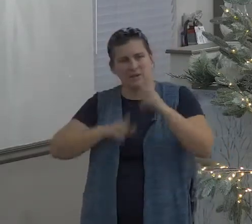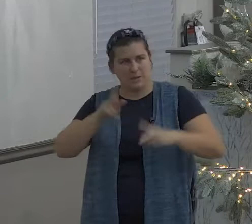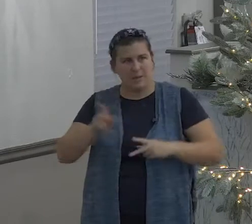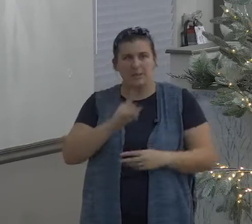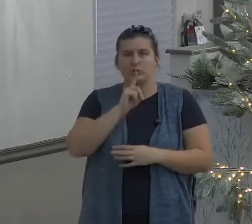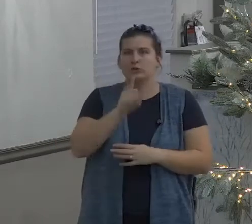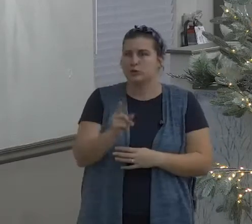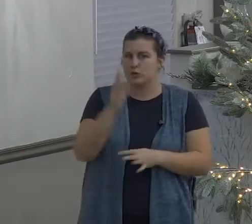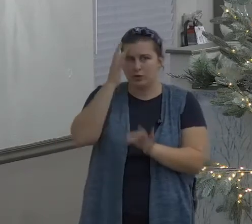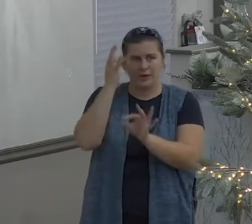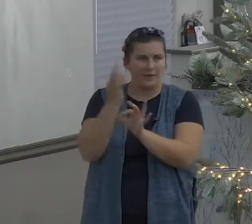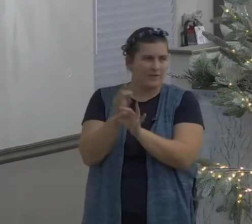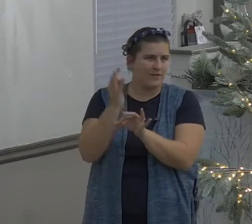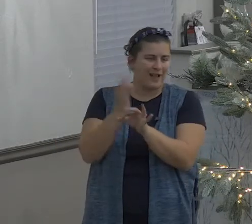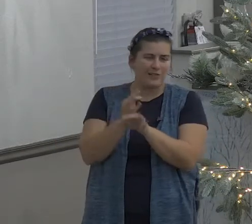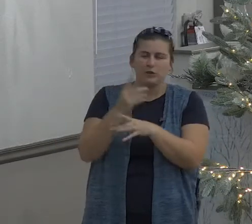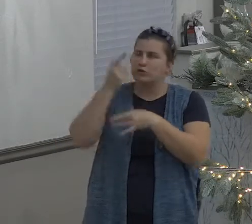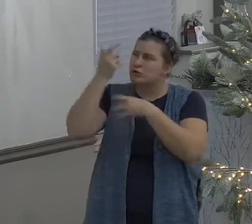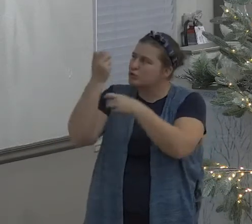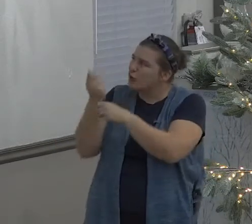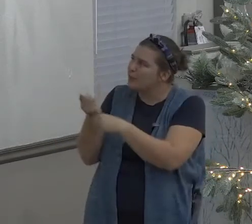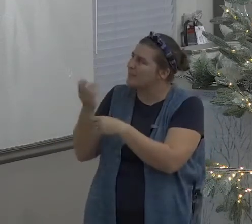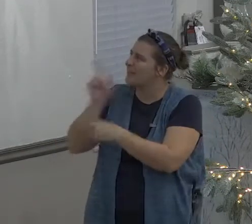and if you do please invite me over